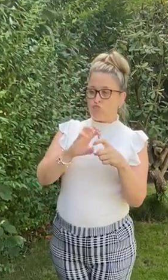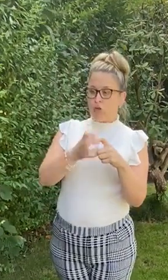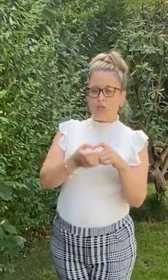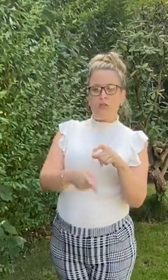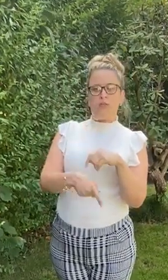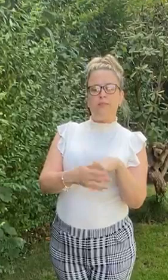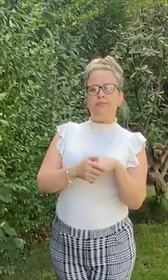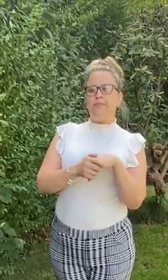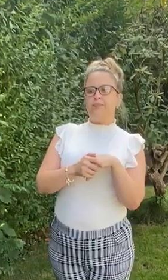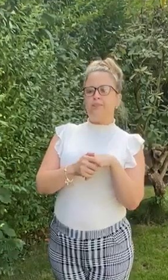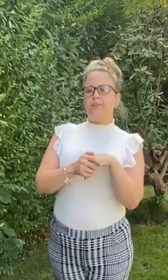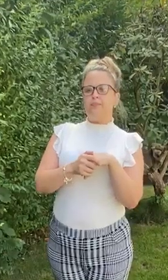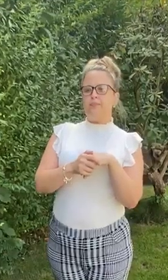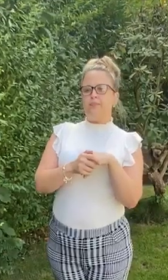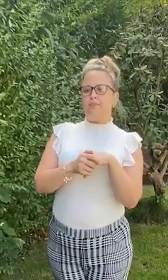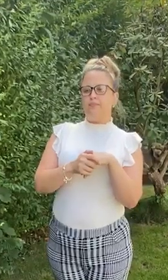is roasted fox.